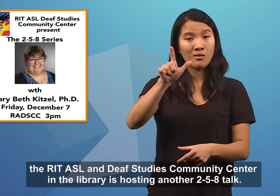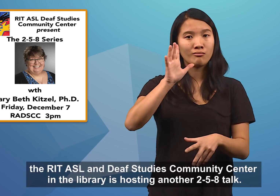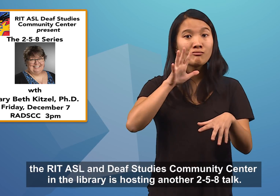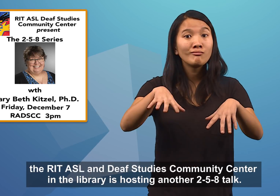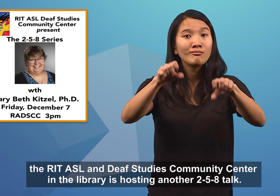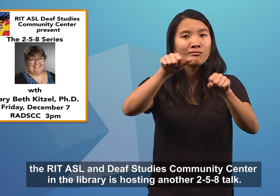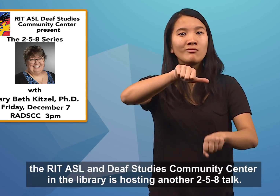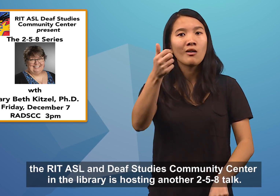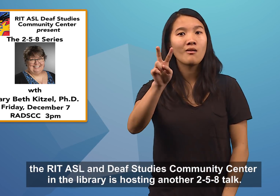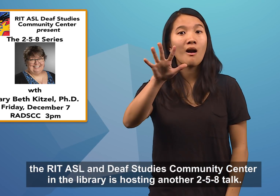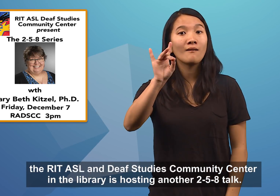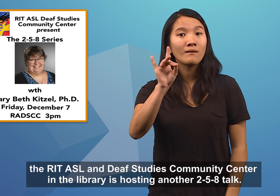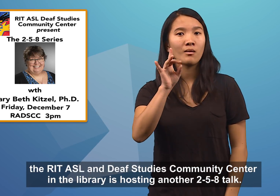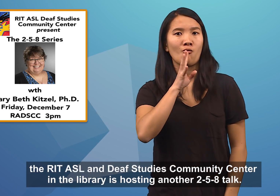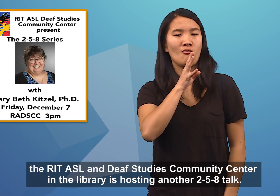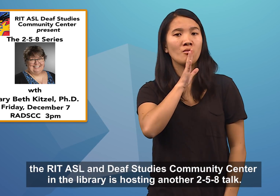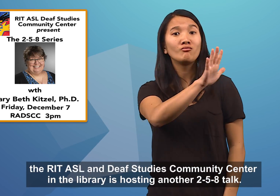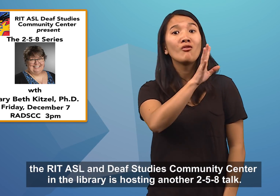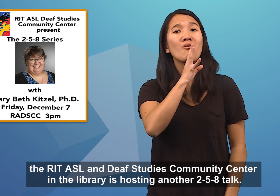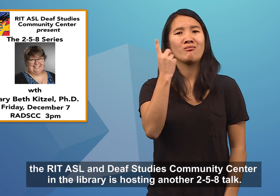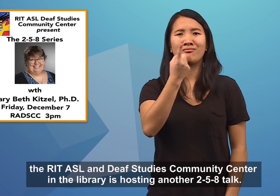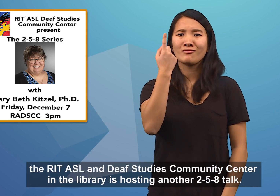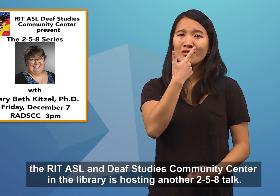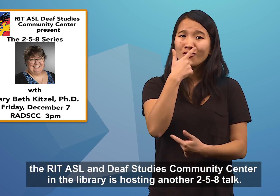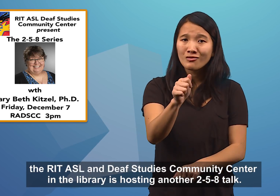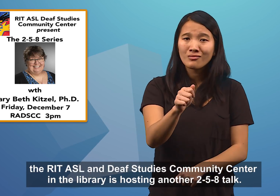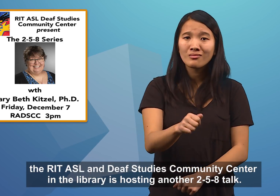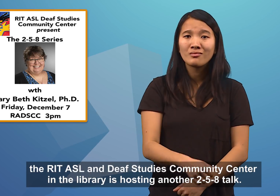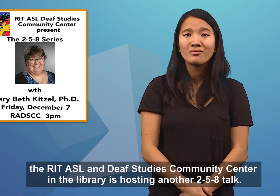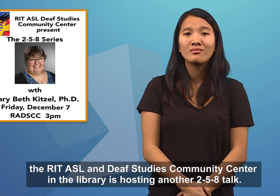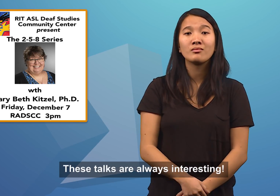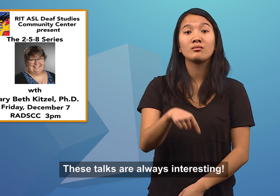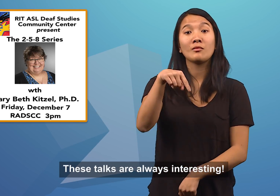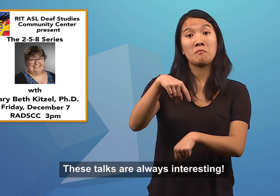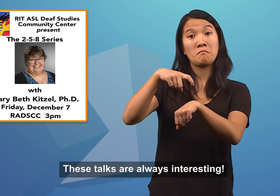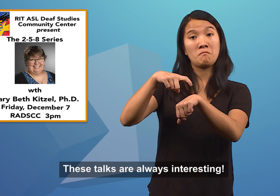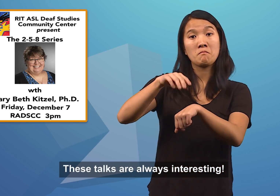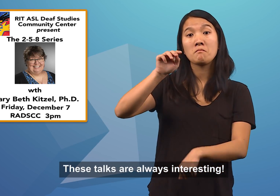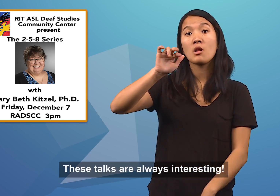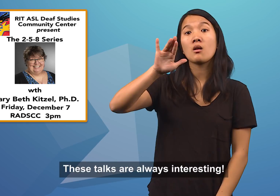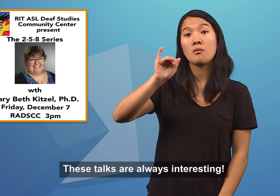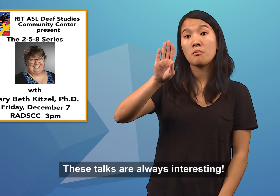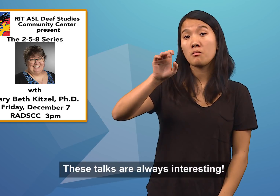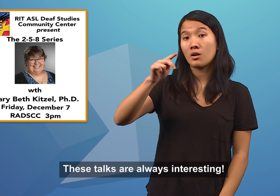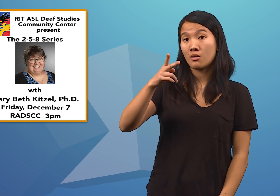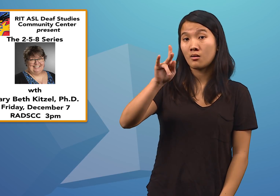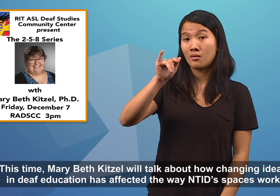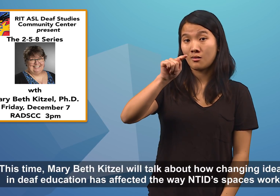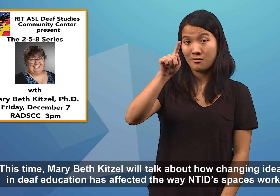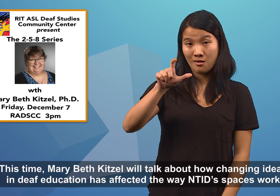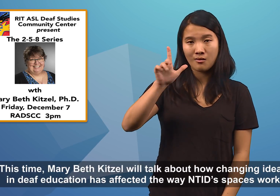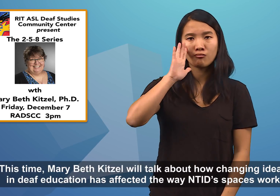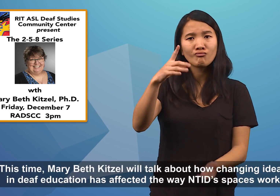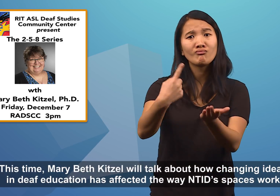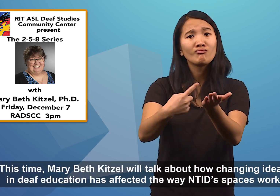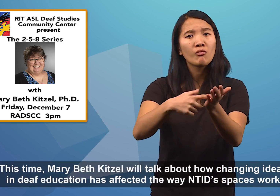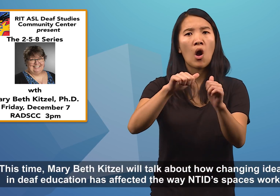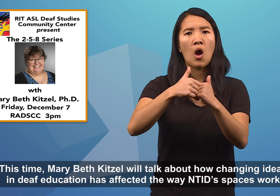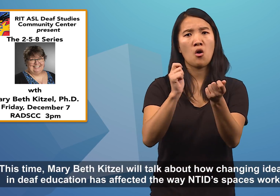Center in the library is hosting another 258 talk. These talks are always interesting. This time, Marybeth Kitzel